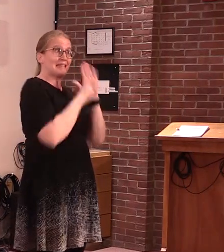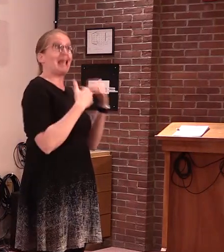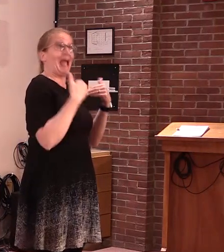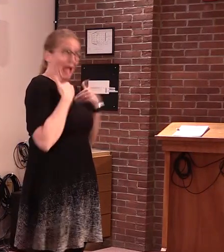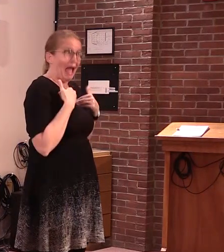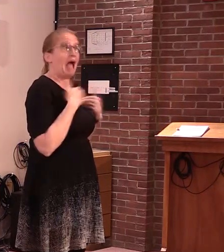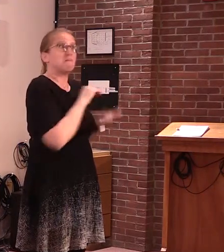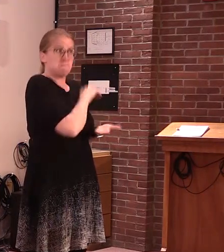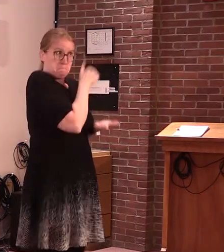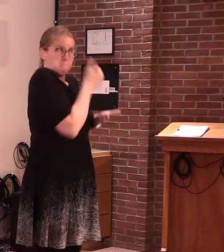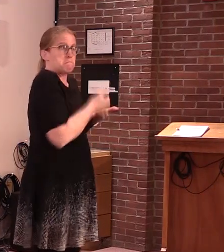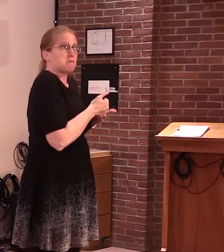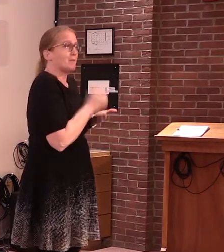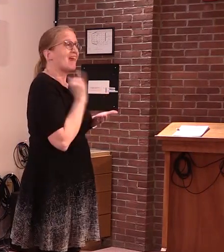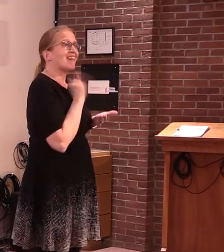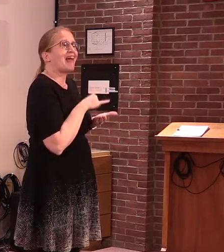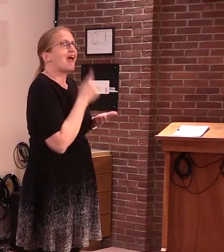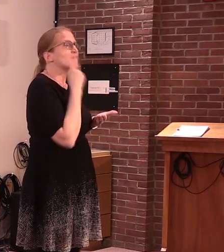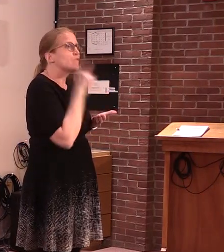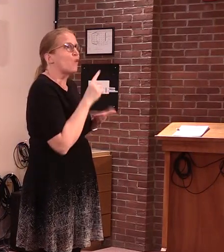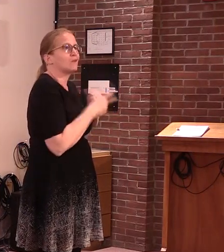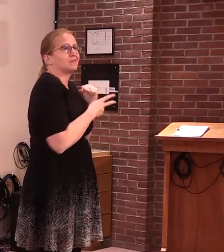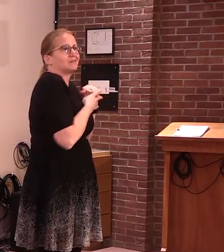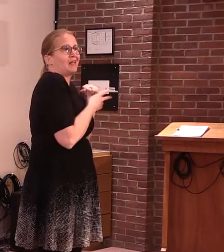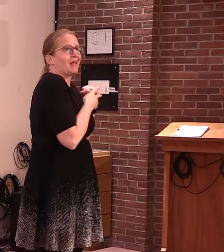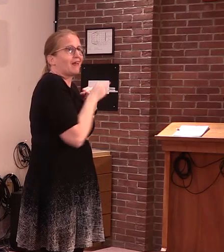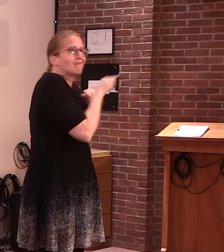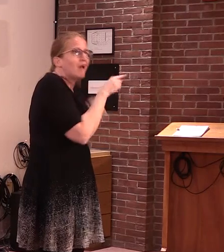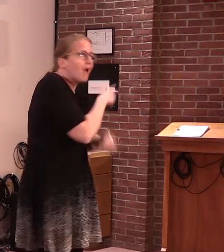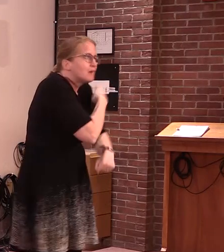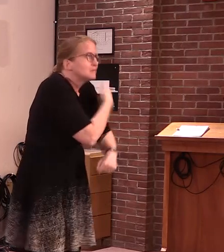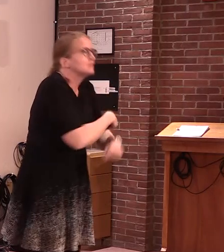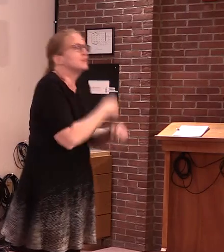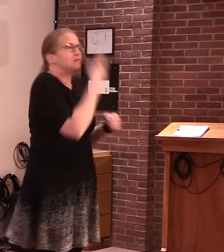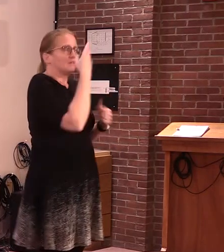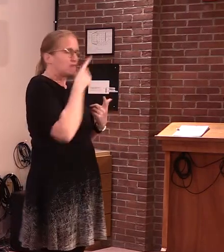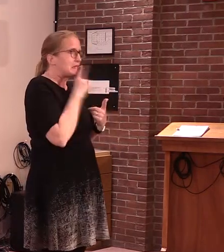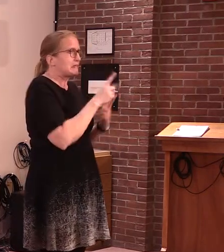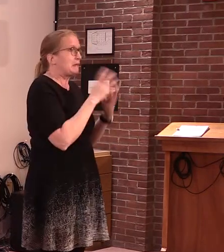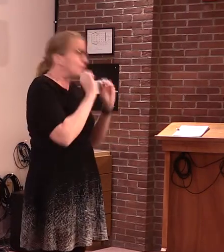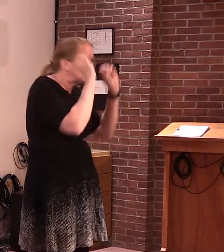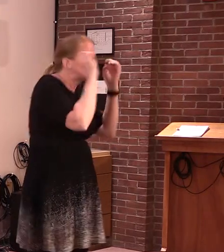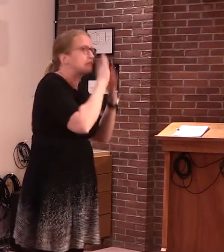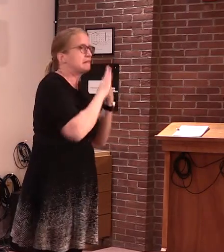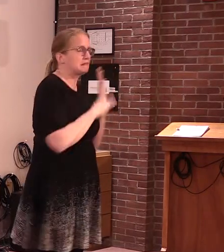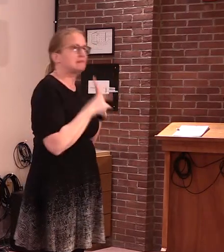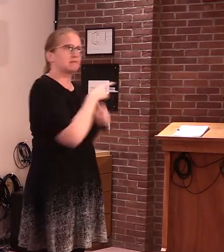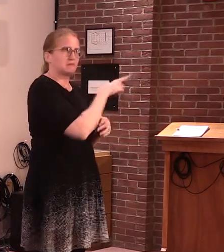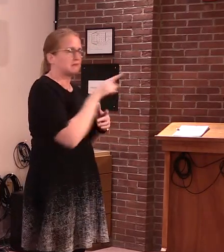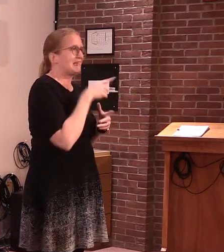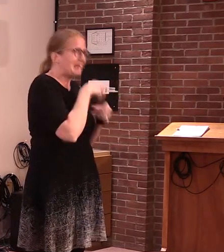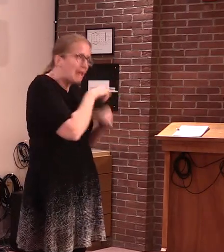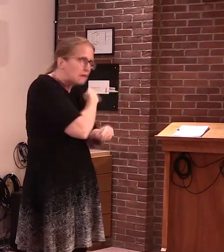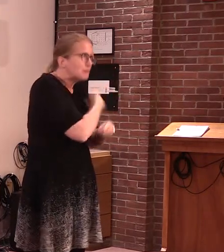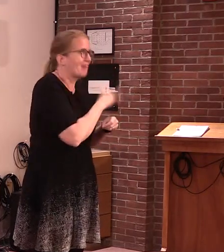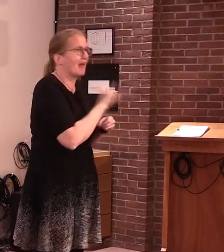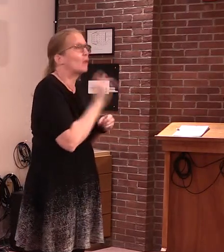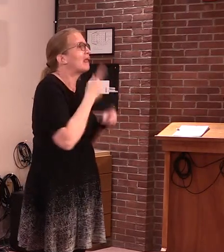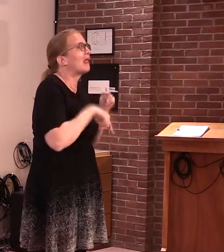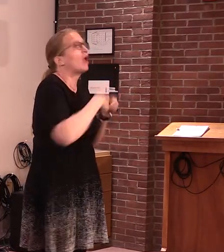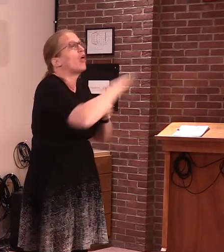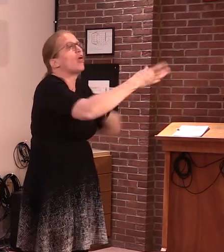frontline COVID workers and outbreak response and prevention efforts. To safely offer